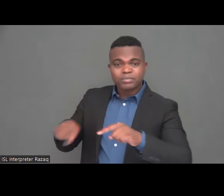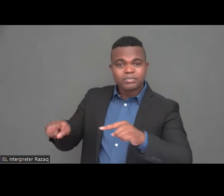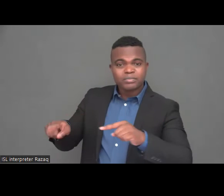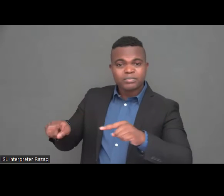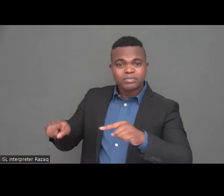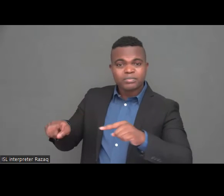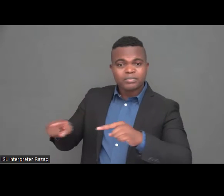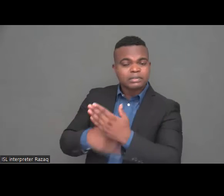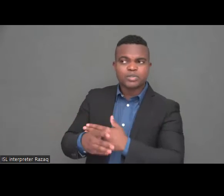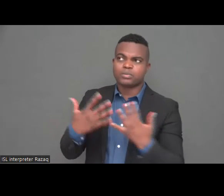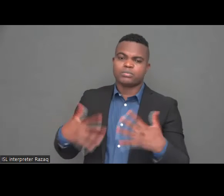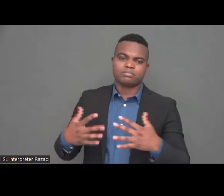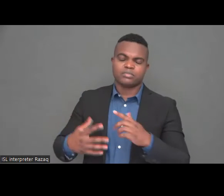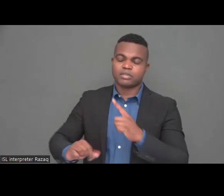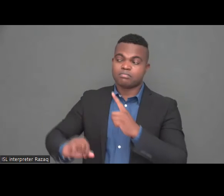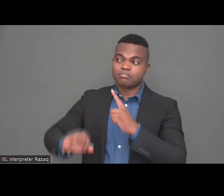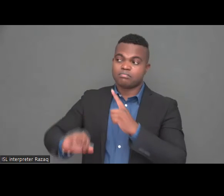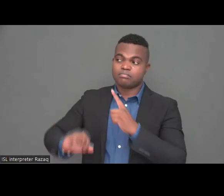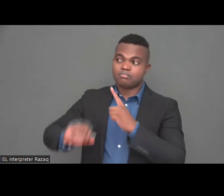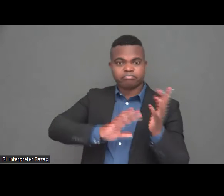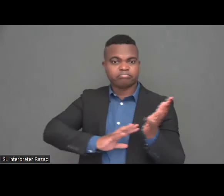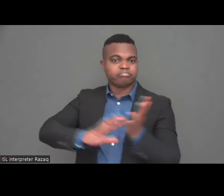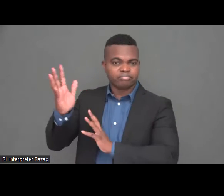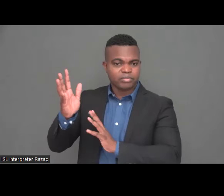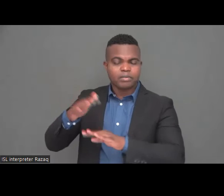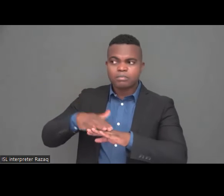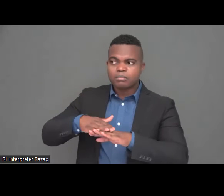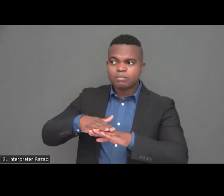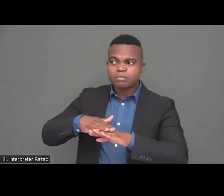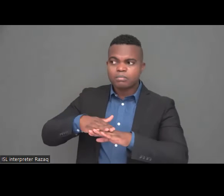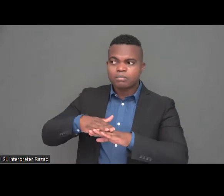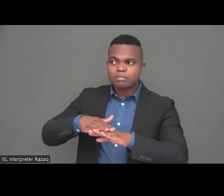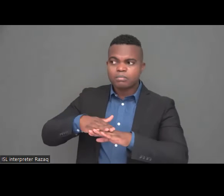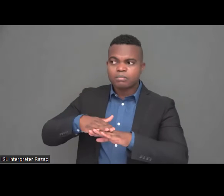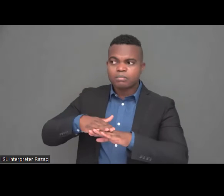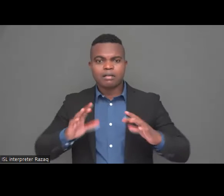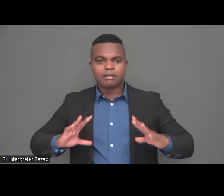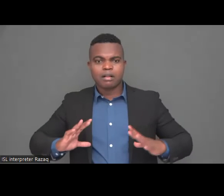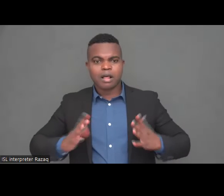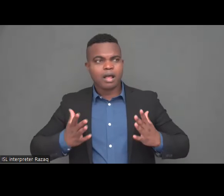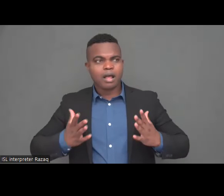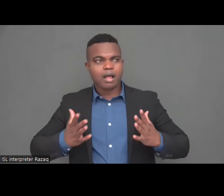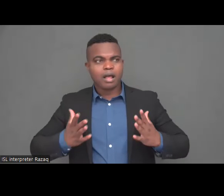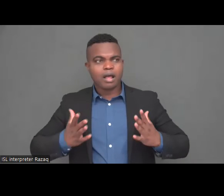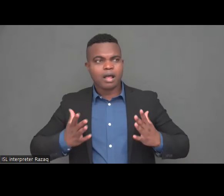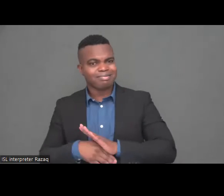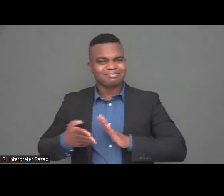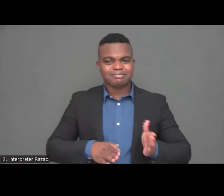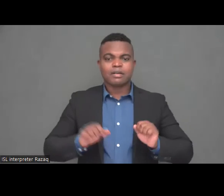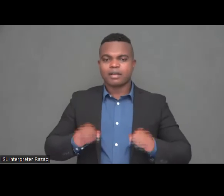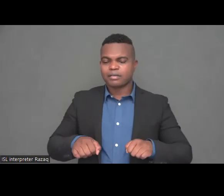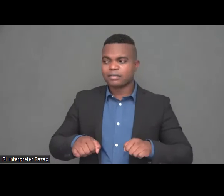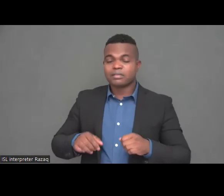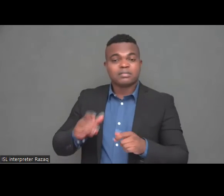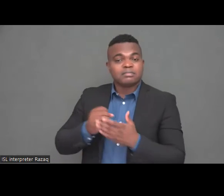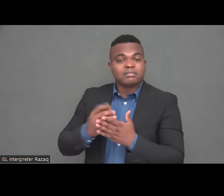their risk of abandonment, violence, injury and death. There is a